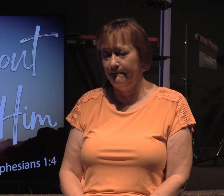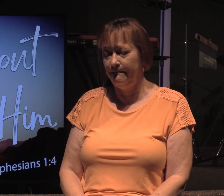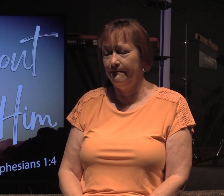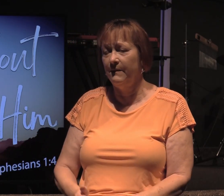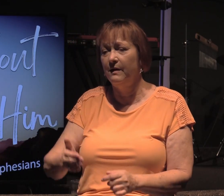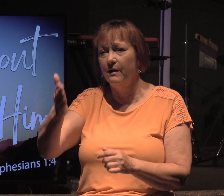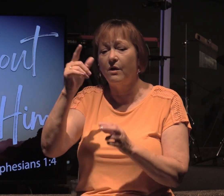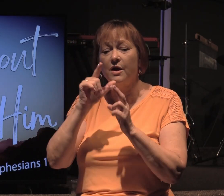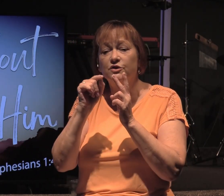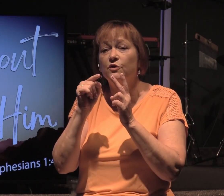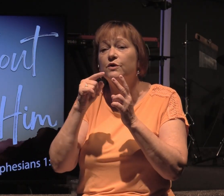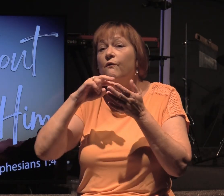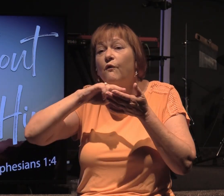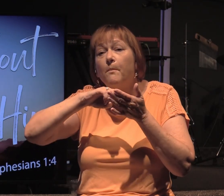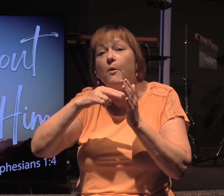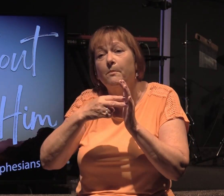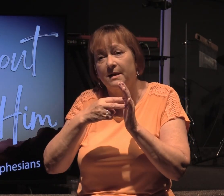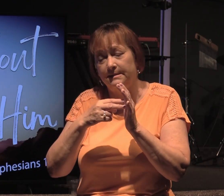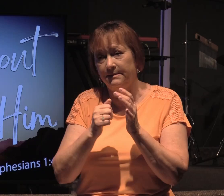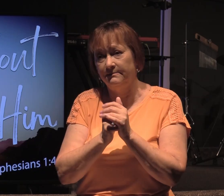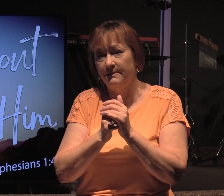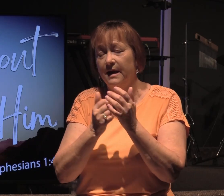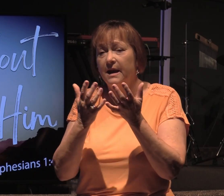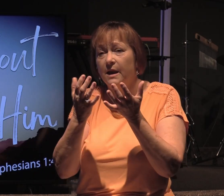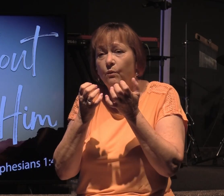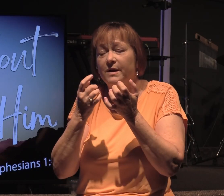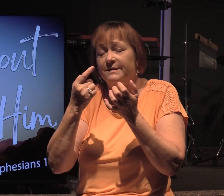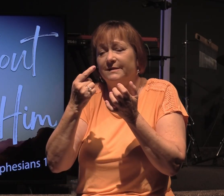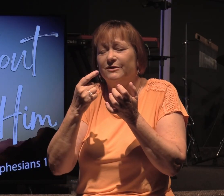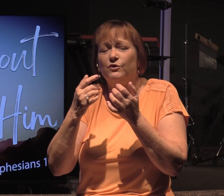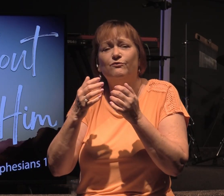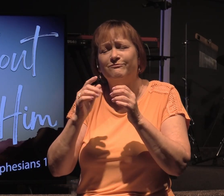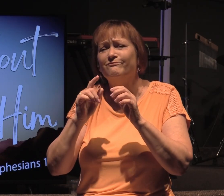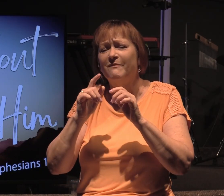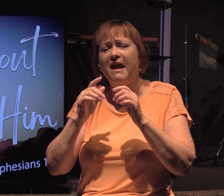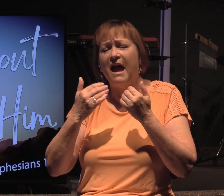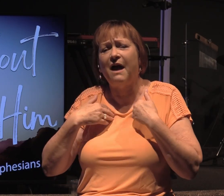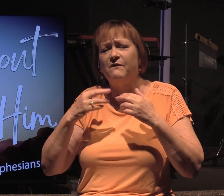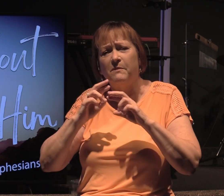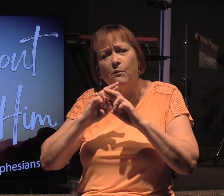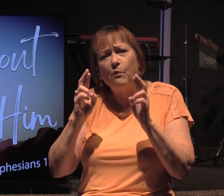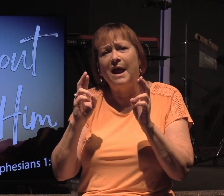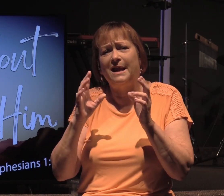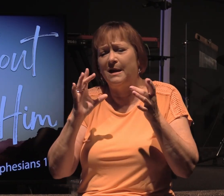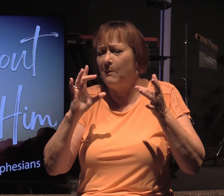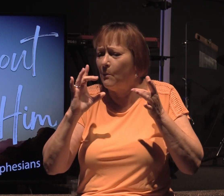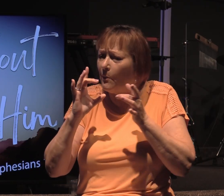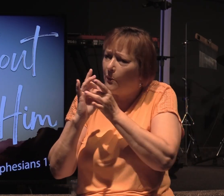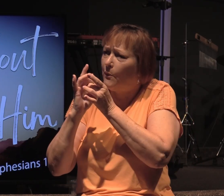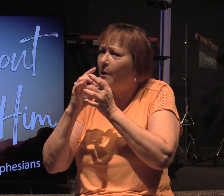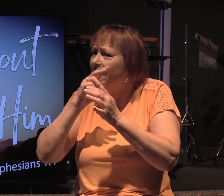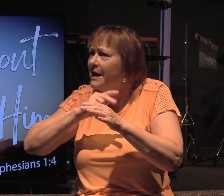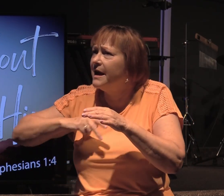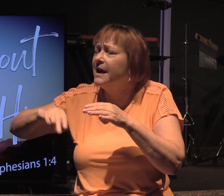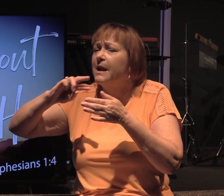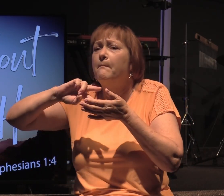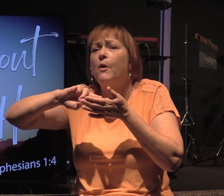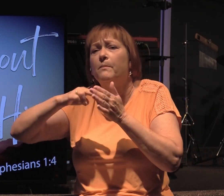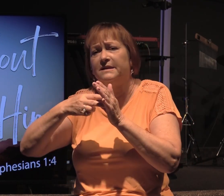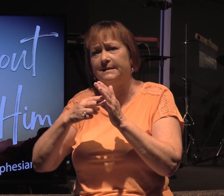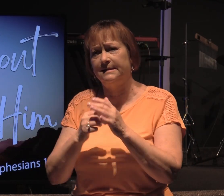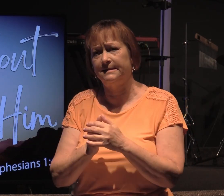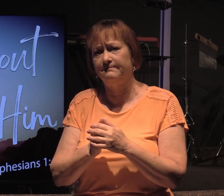God chose you for a purpose. He wants to free you, equip you, and engage you in His kingdom purposes,